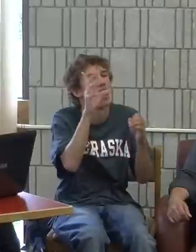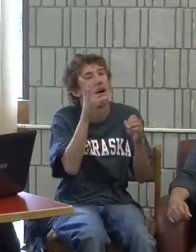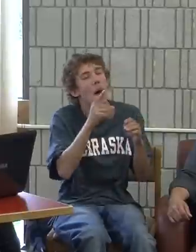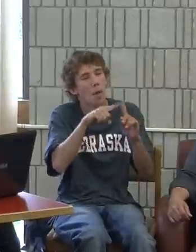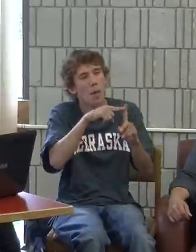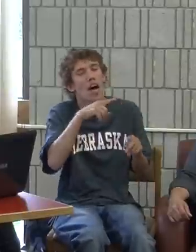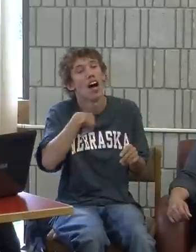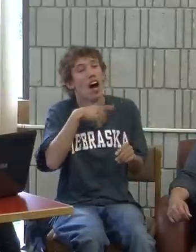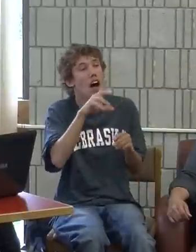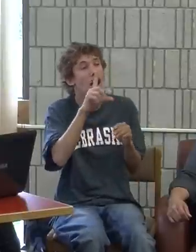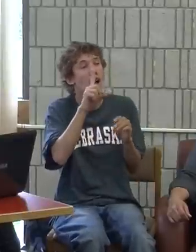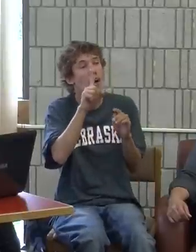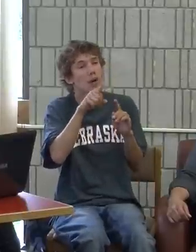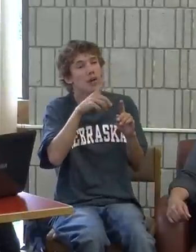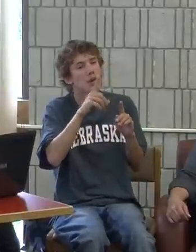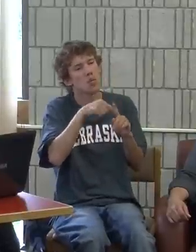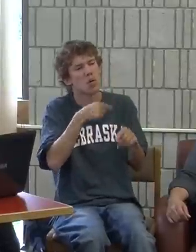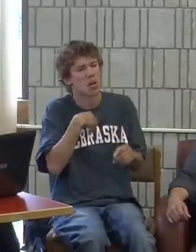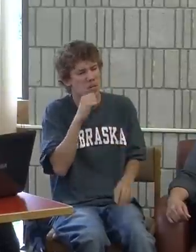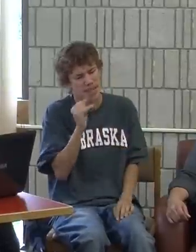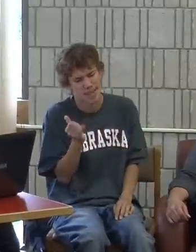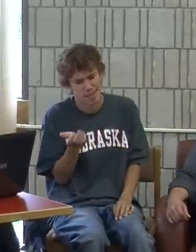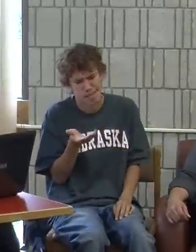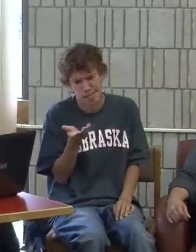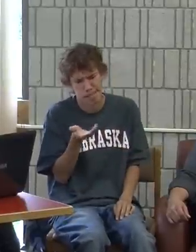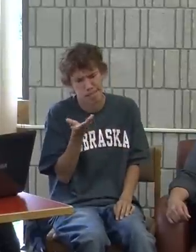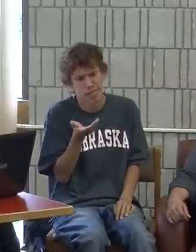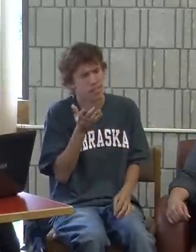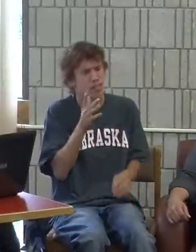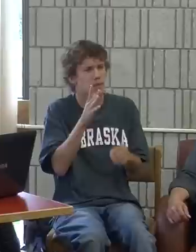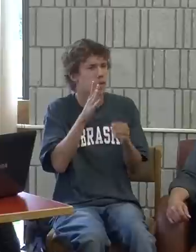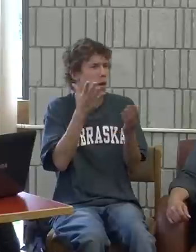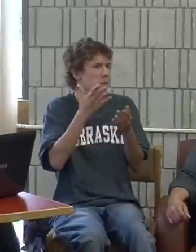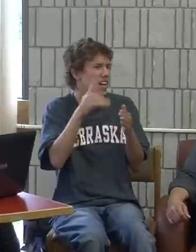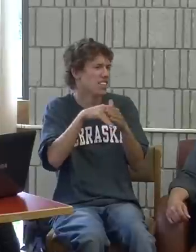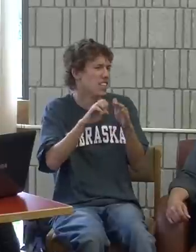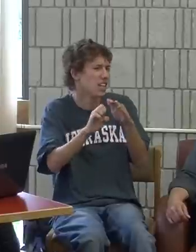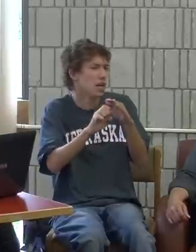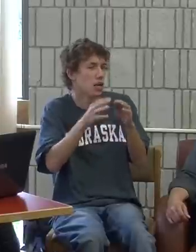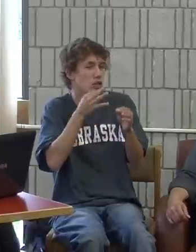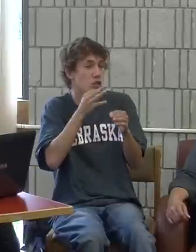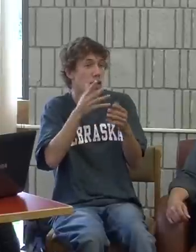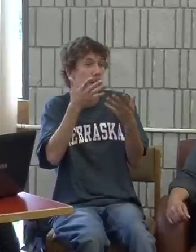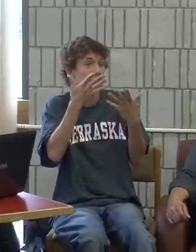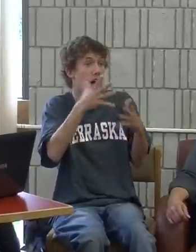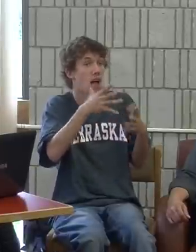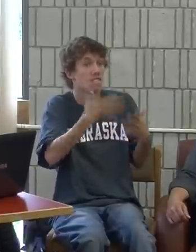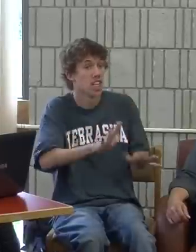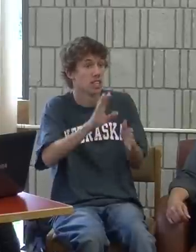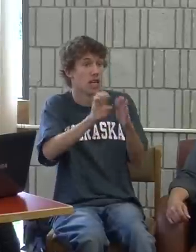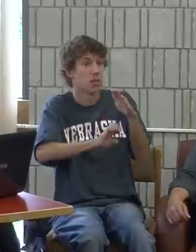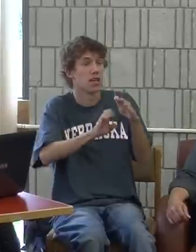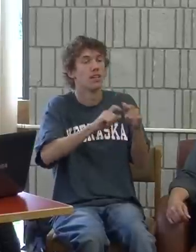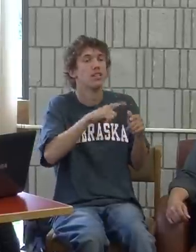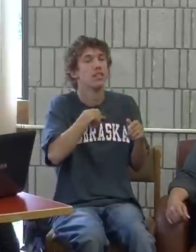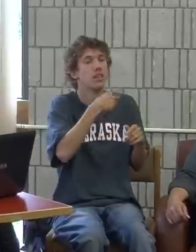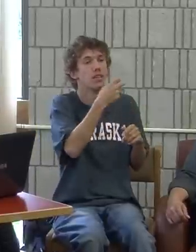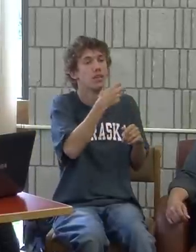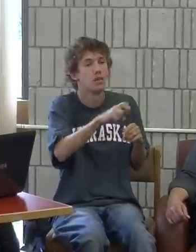Any more? Well, also, when I was maybe in elementary school or finishing up